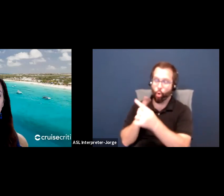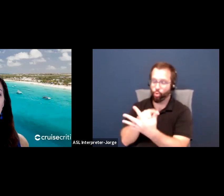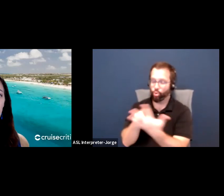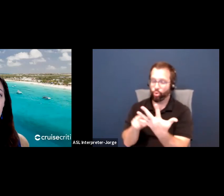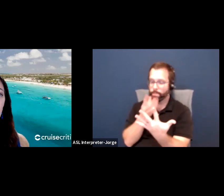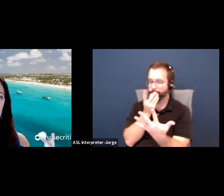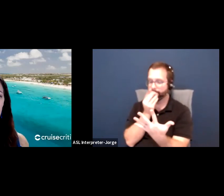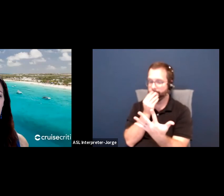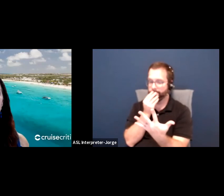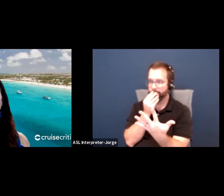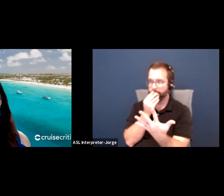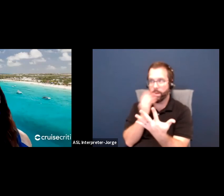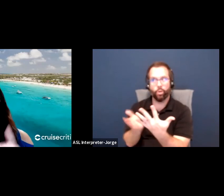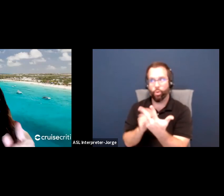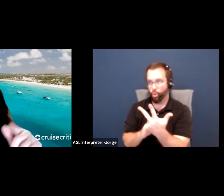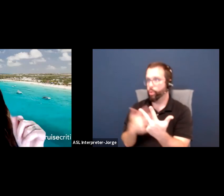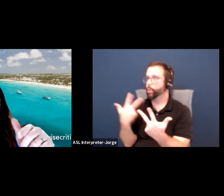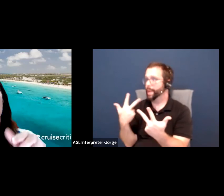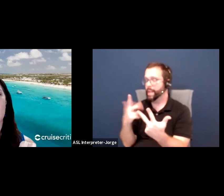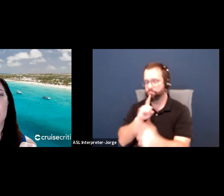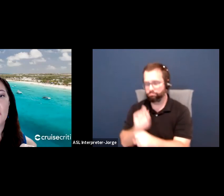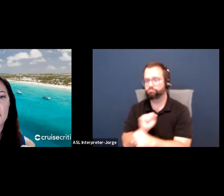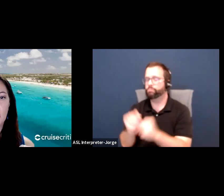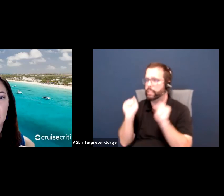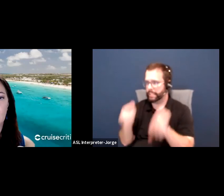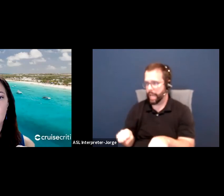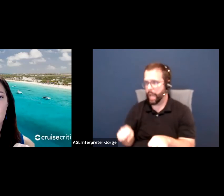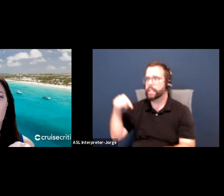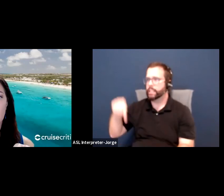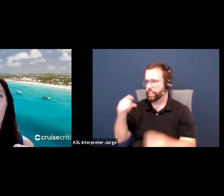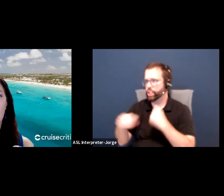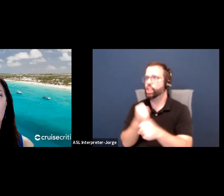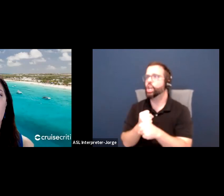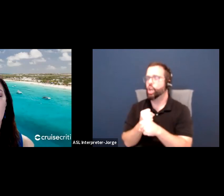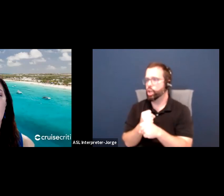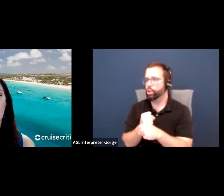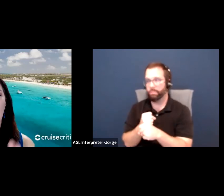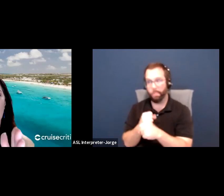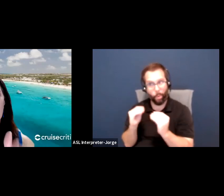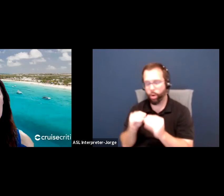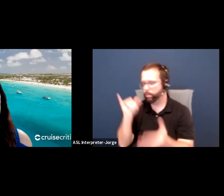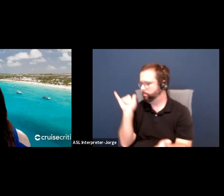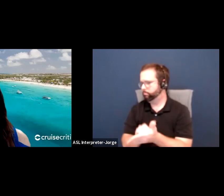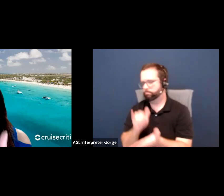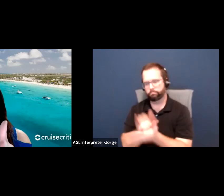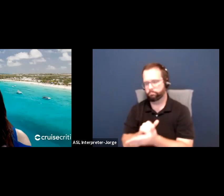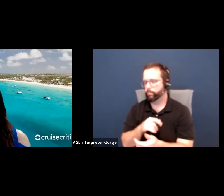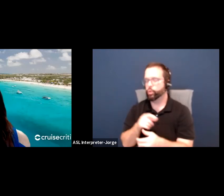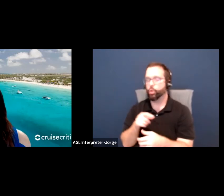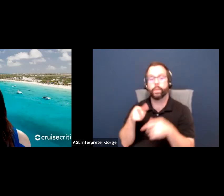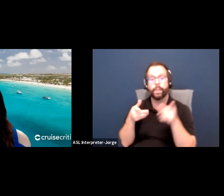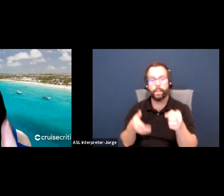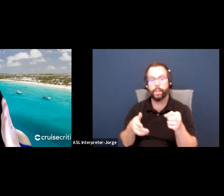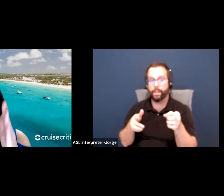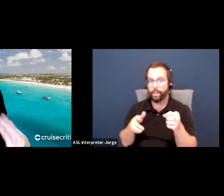no way can we do more than that, let's say. What you do is, under this fiscal year, the first column, underneath that, in